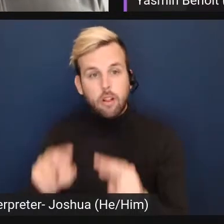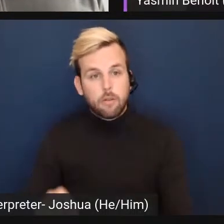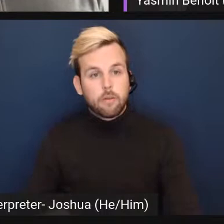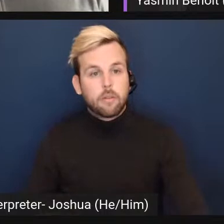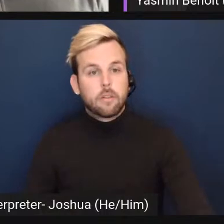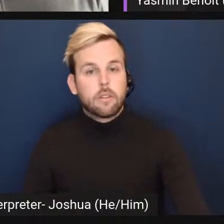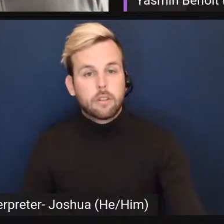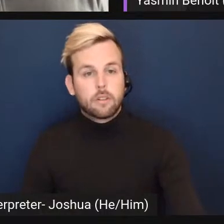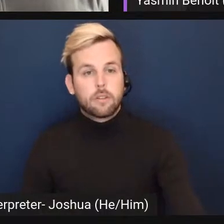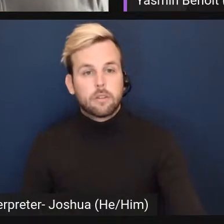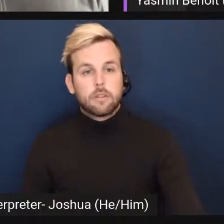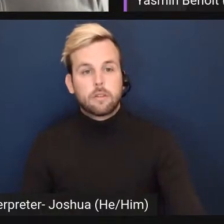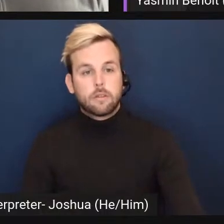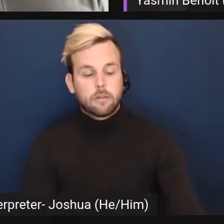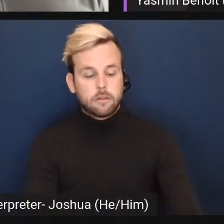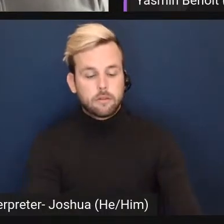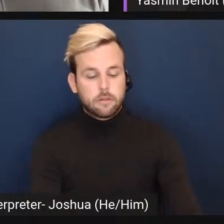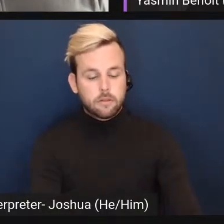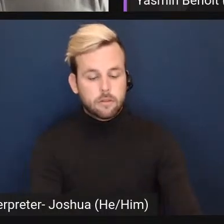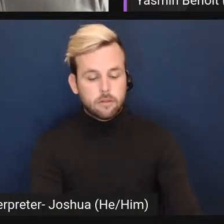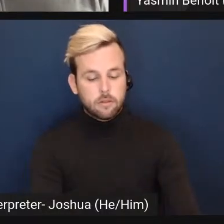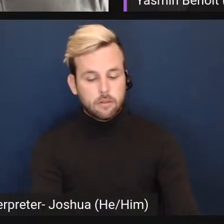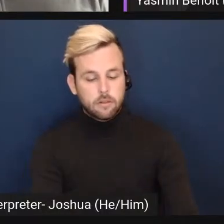Yeah. Um.